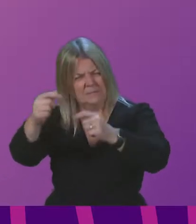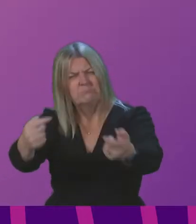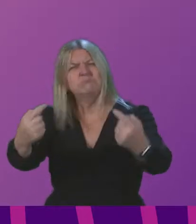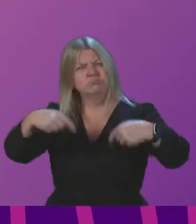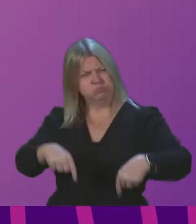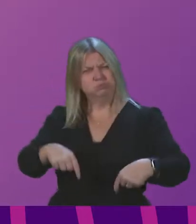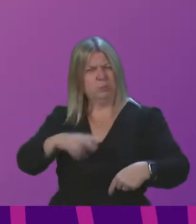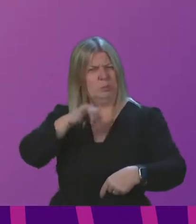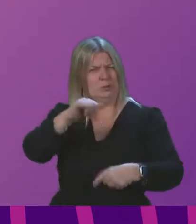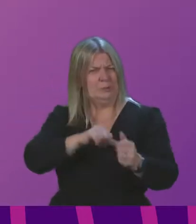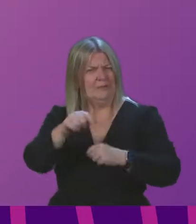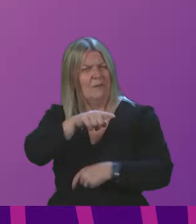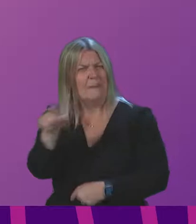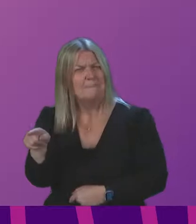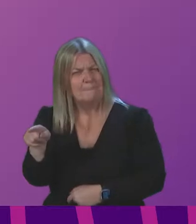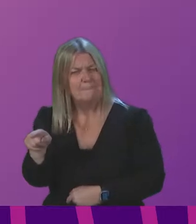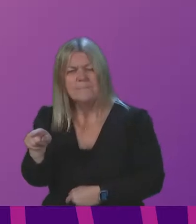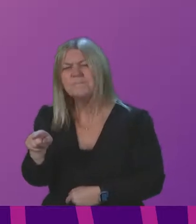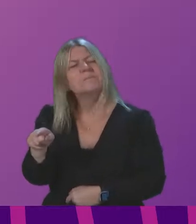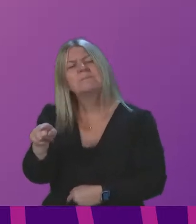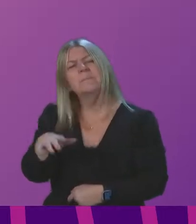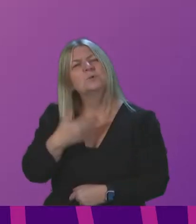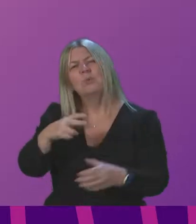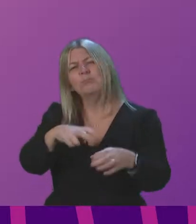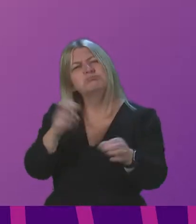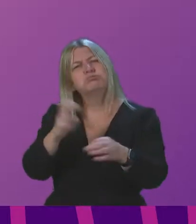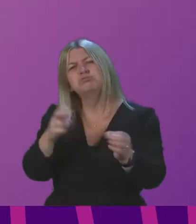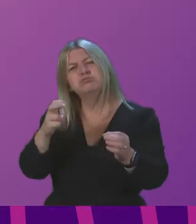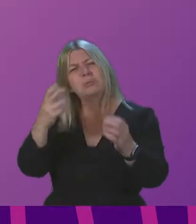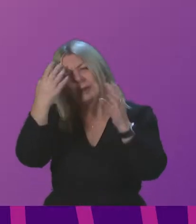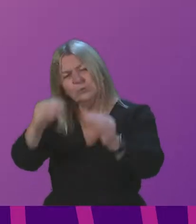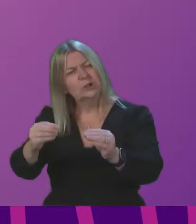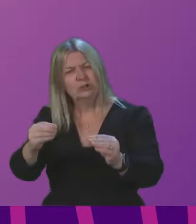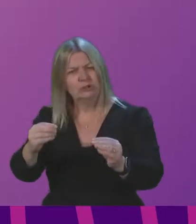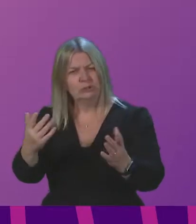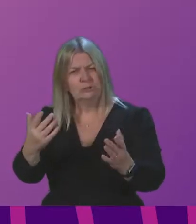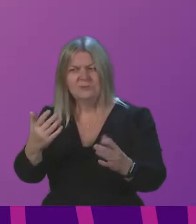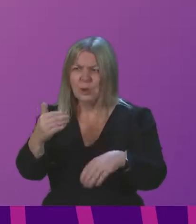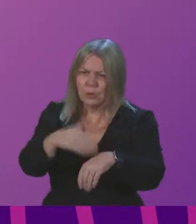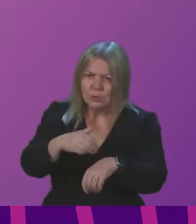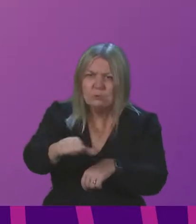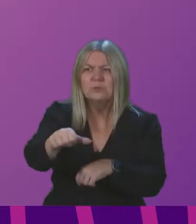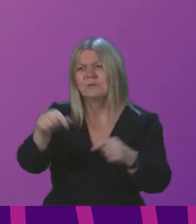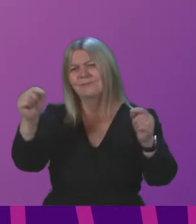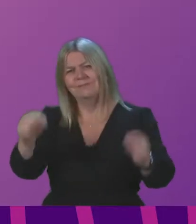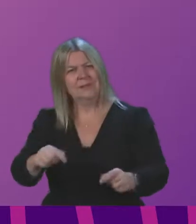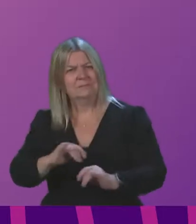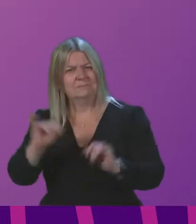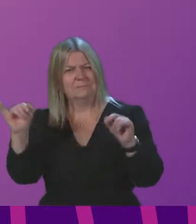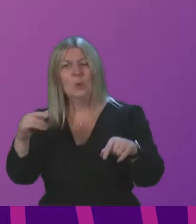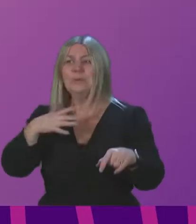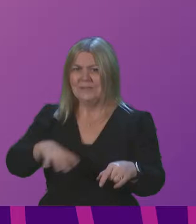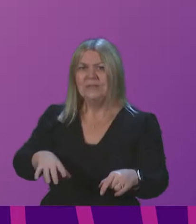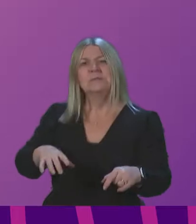Presiding officer, we don't want to see high dropout rates in education as another consequence of this crisis. We need everyone